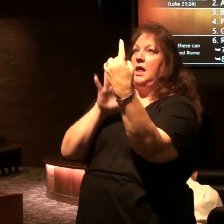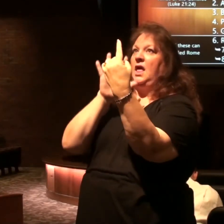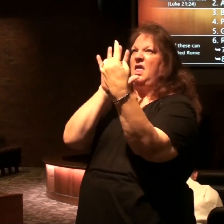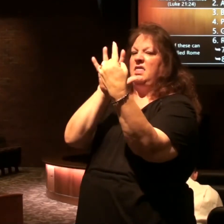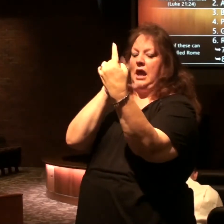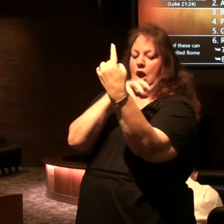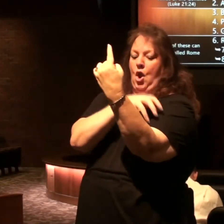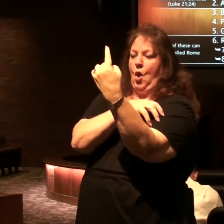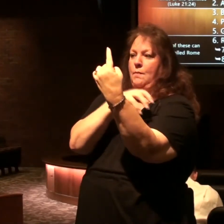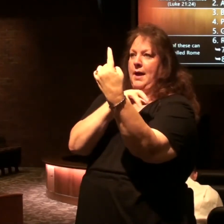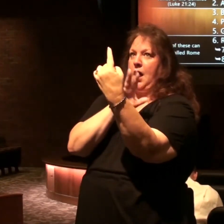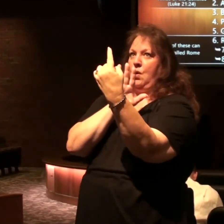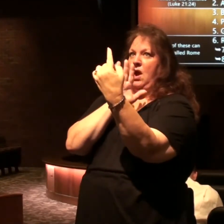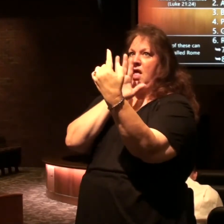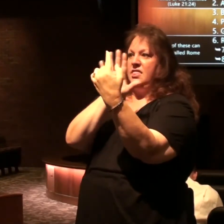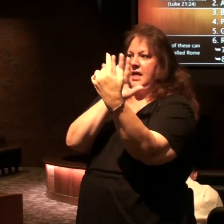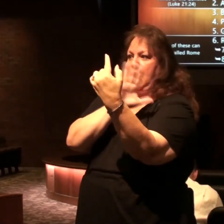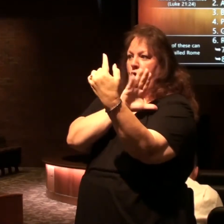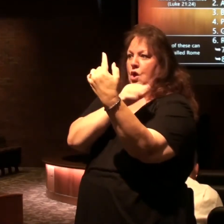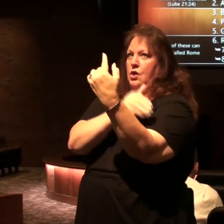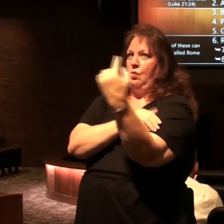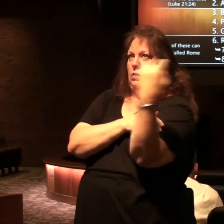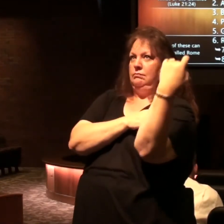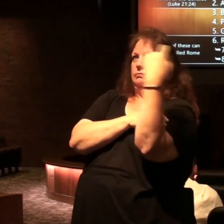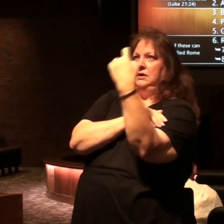power and authority to the beast